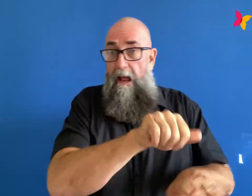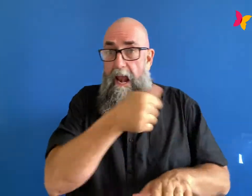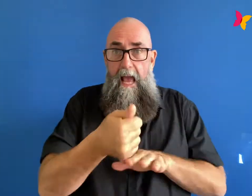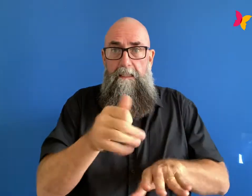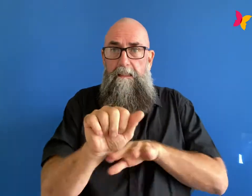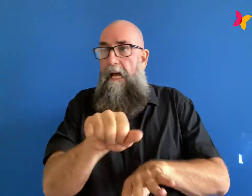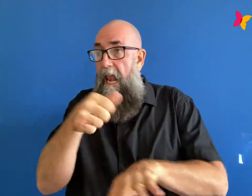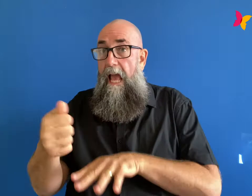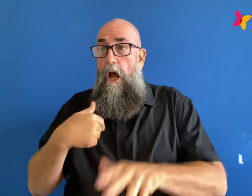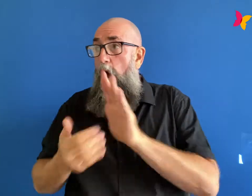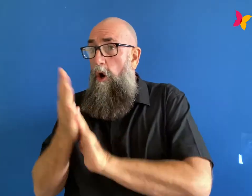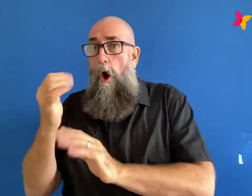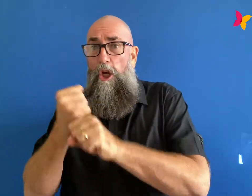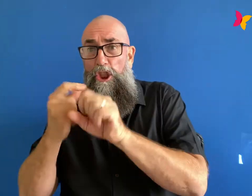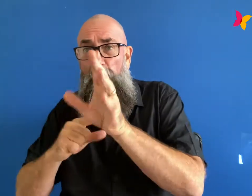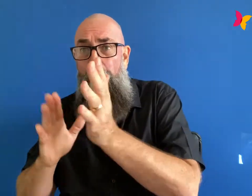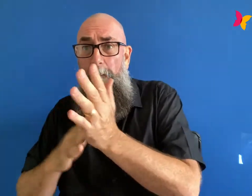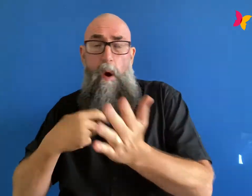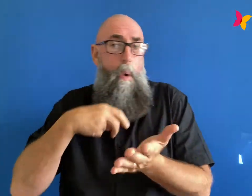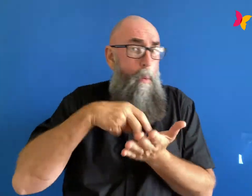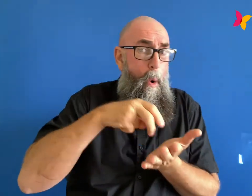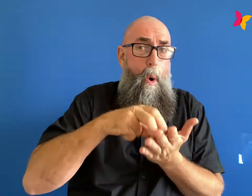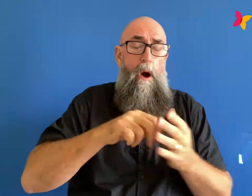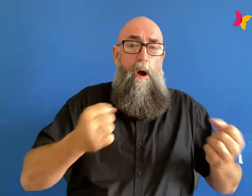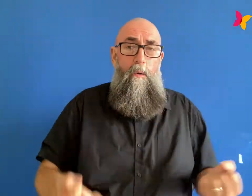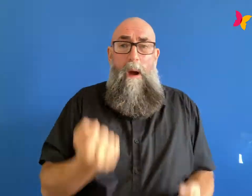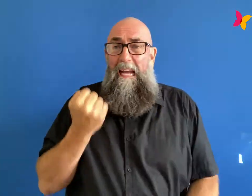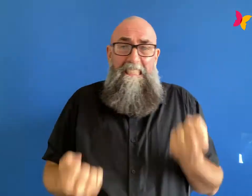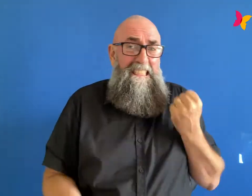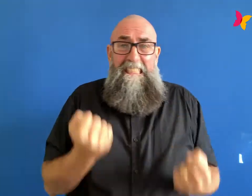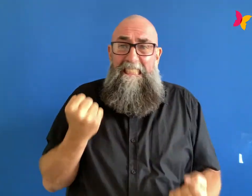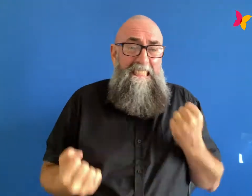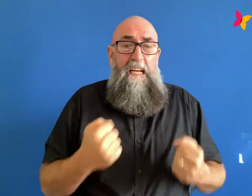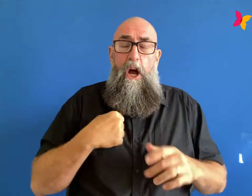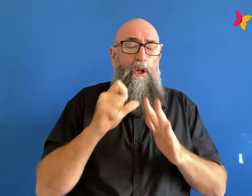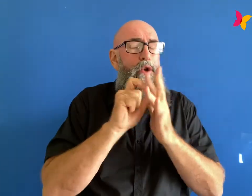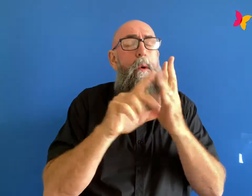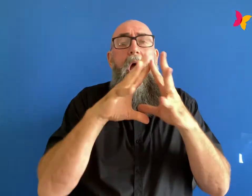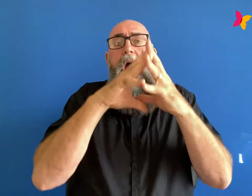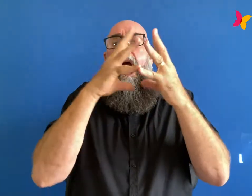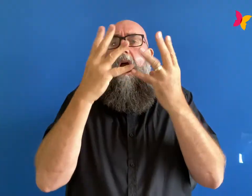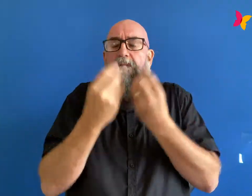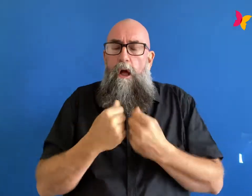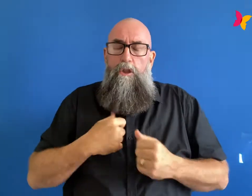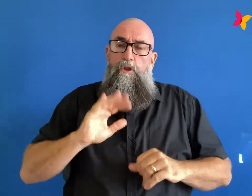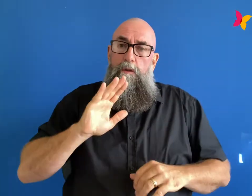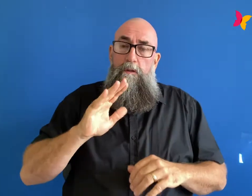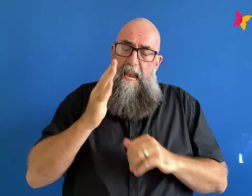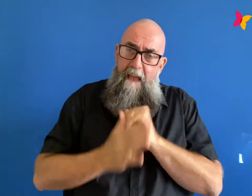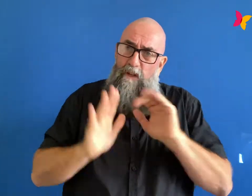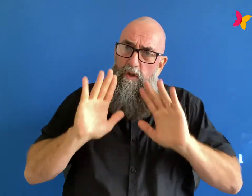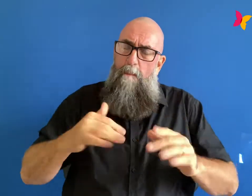go to the gym then i'd go for a walk i'd do weights i'd do everything it just was non-stop this routine and even the thought